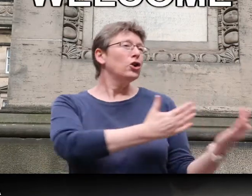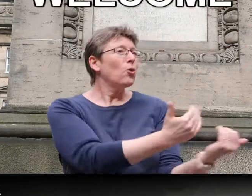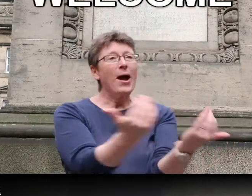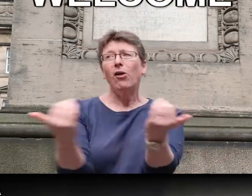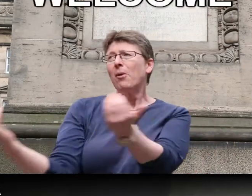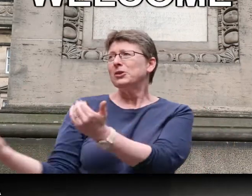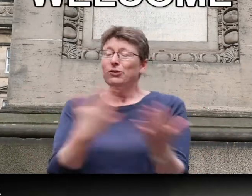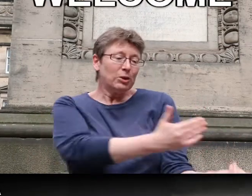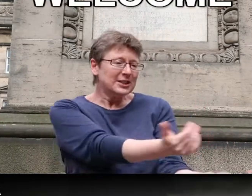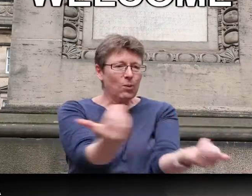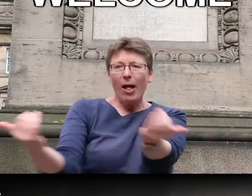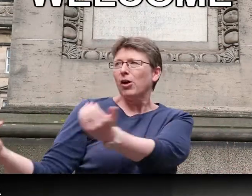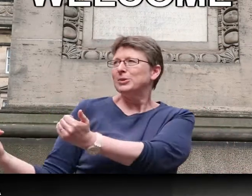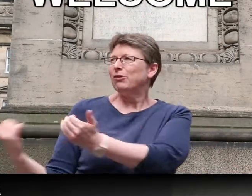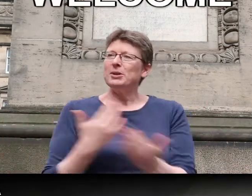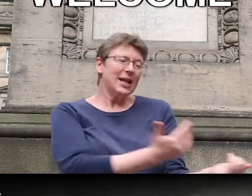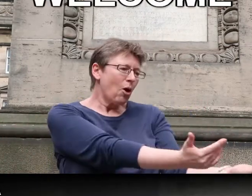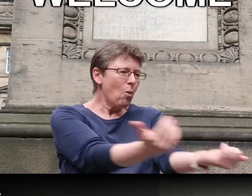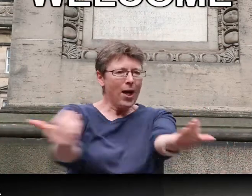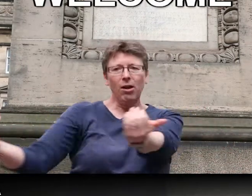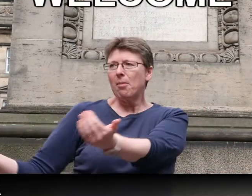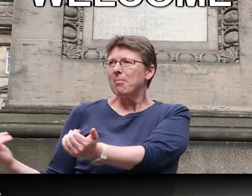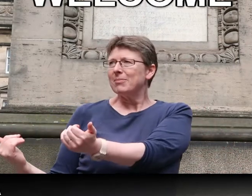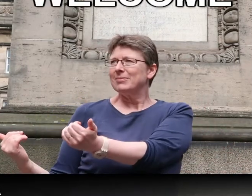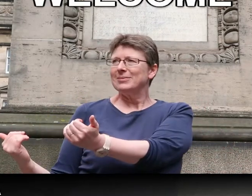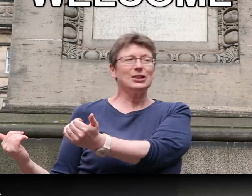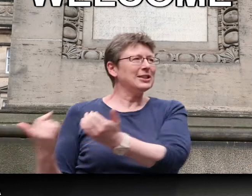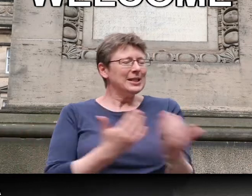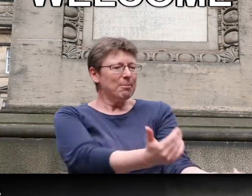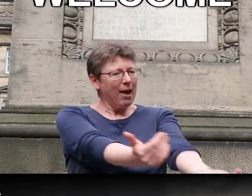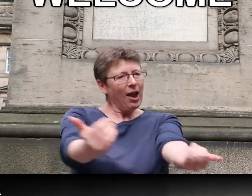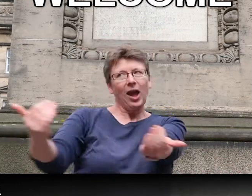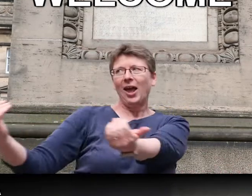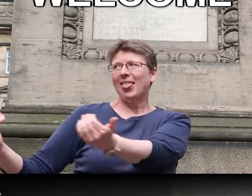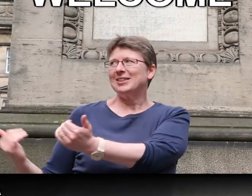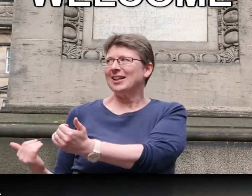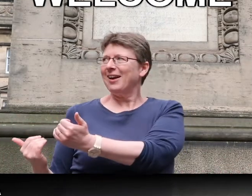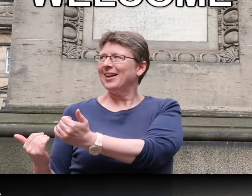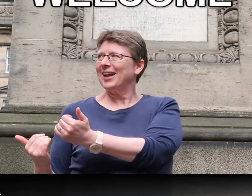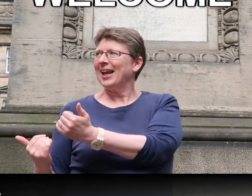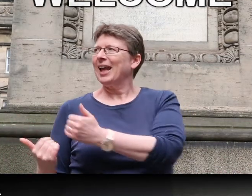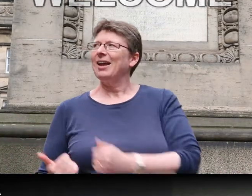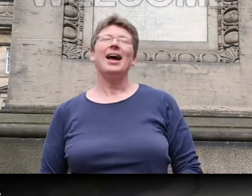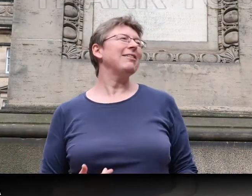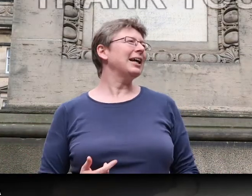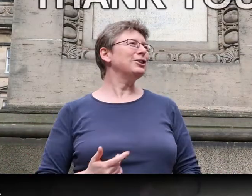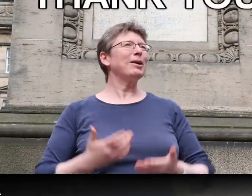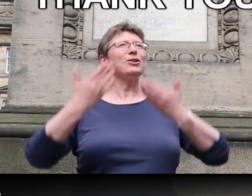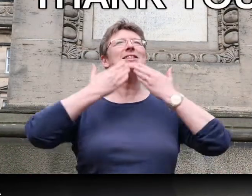You're welcome, so if you want to say welcome to everybody, welcome, nice and big, that's it. At the end you might want to